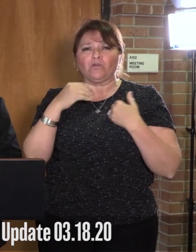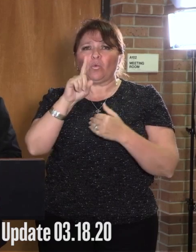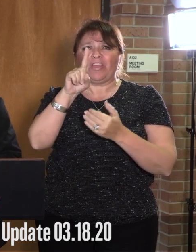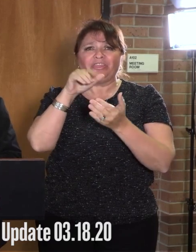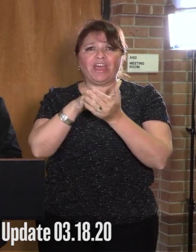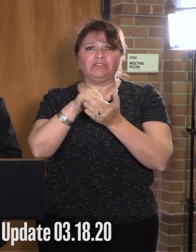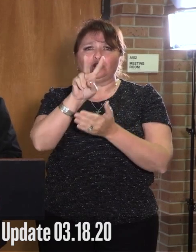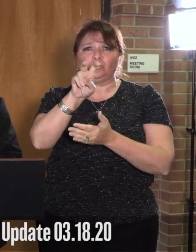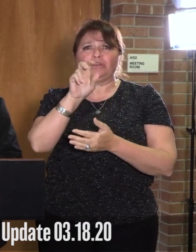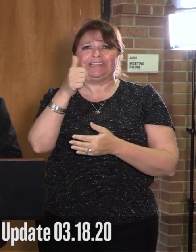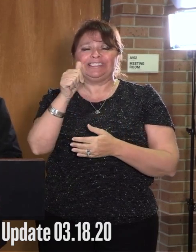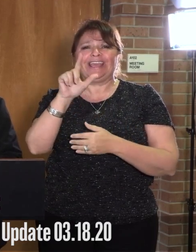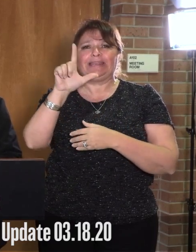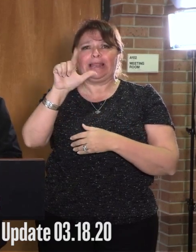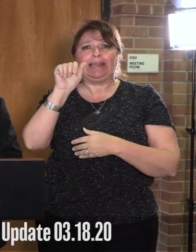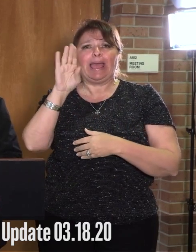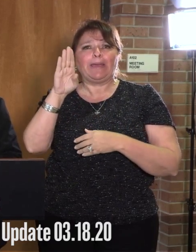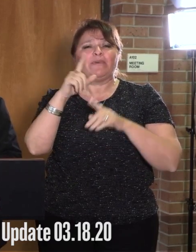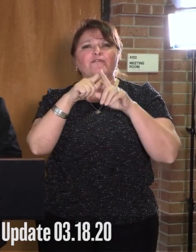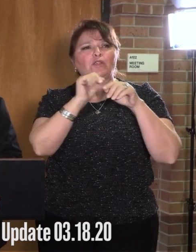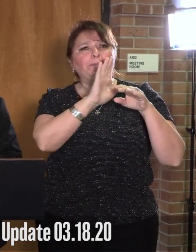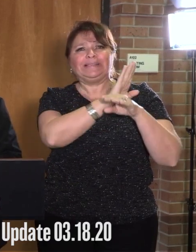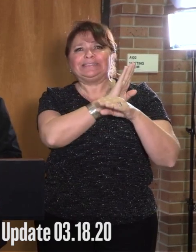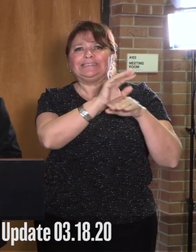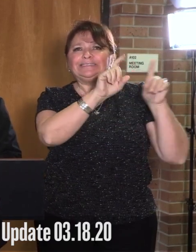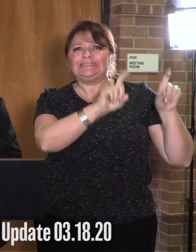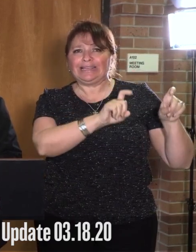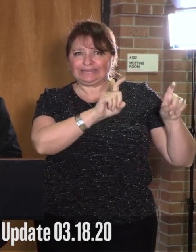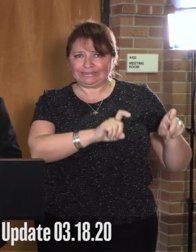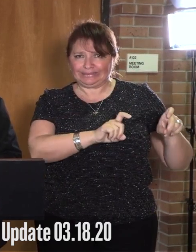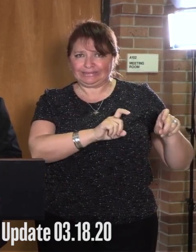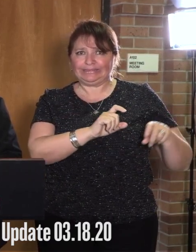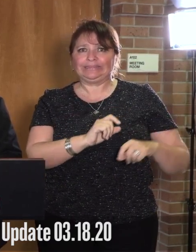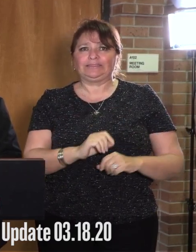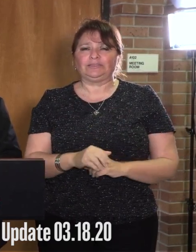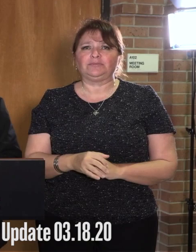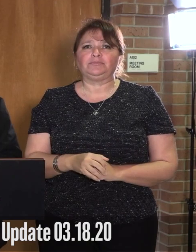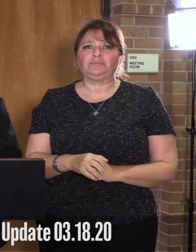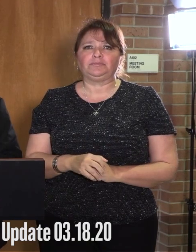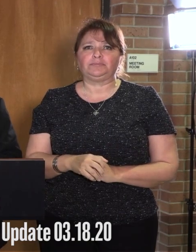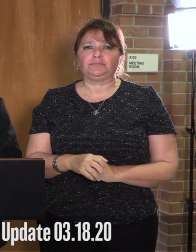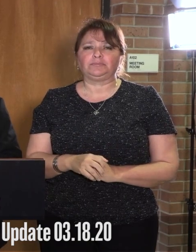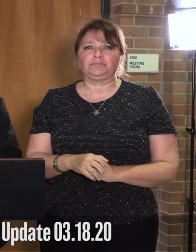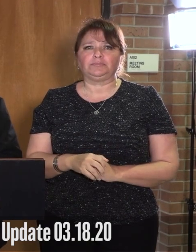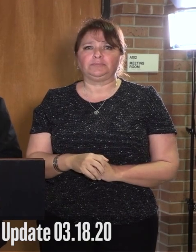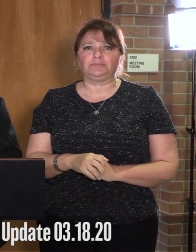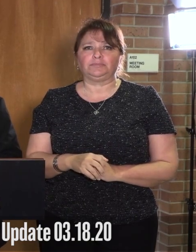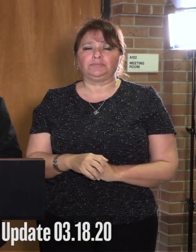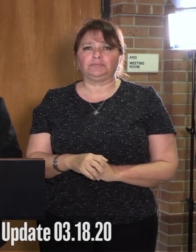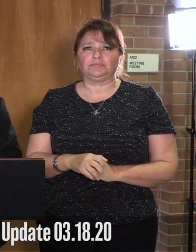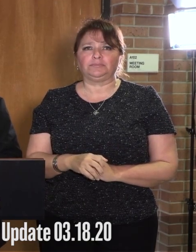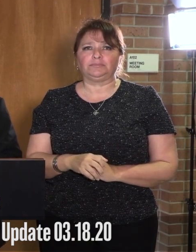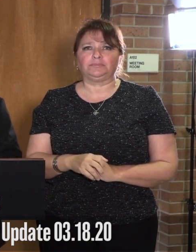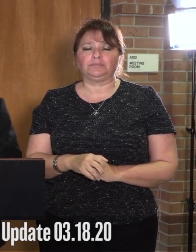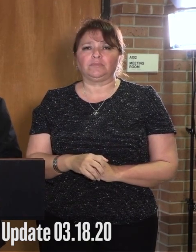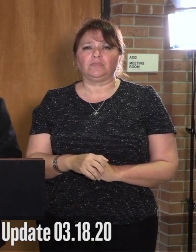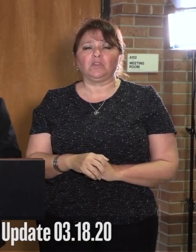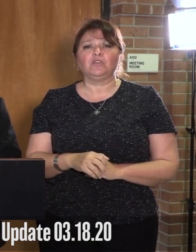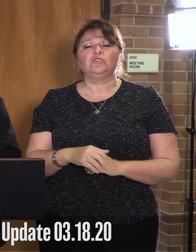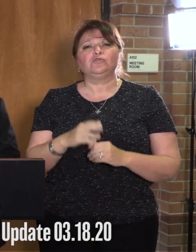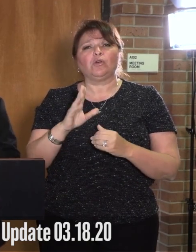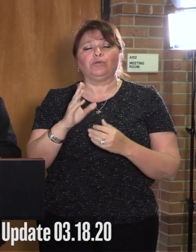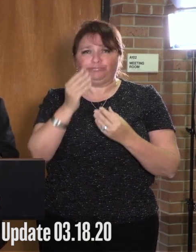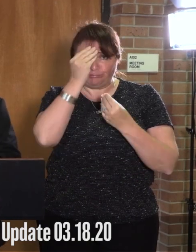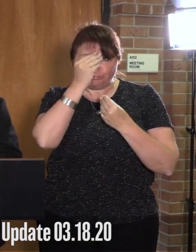,210 lab tests from commercial tests. Y tenemos 1,200 pruebas de laboratorio mediante pruebas comerciales. Some